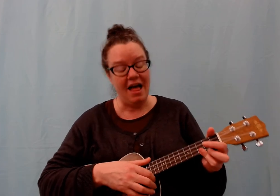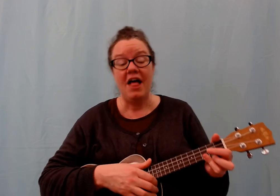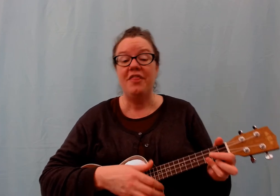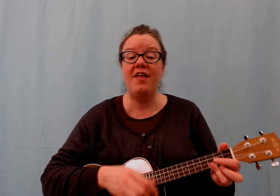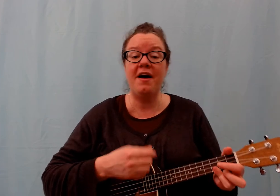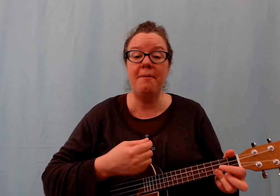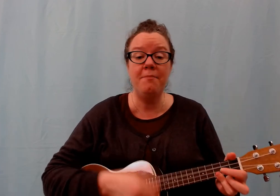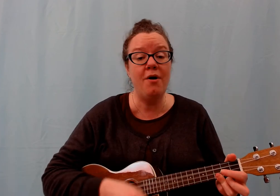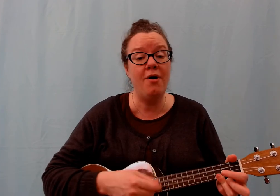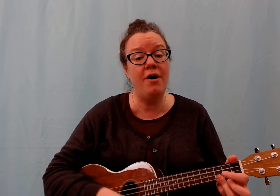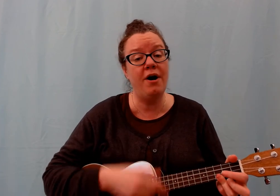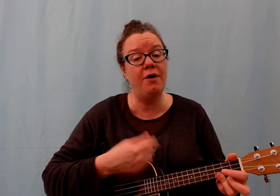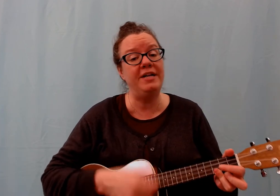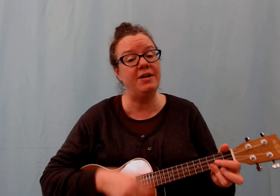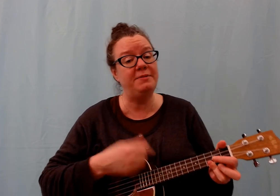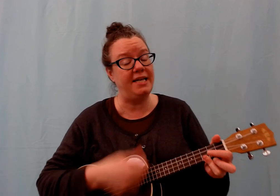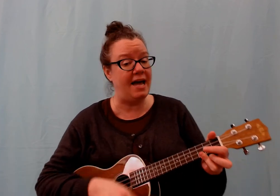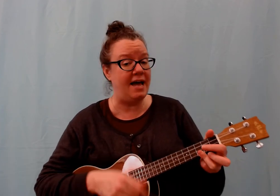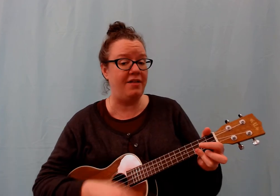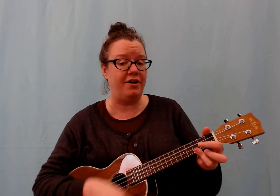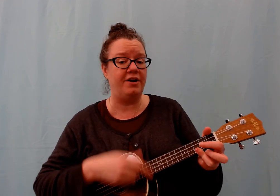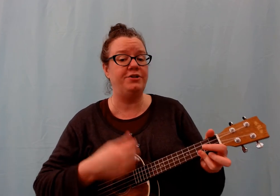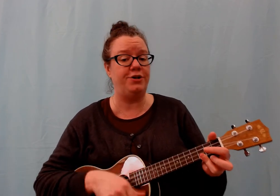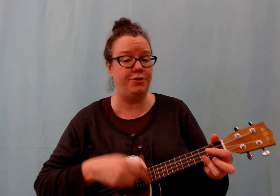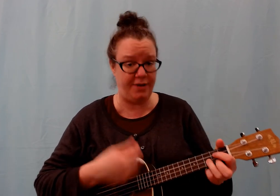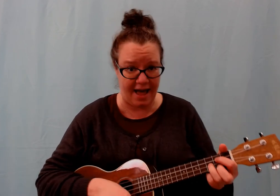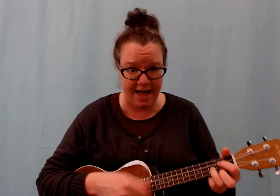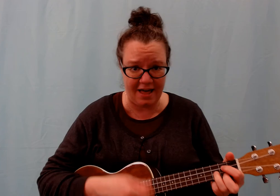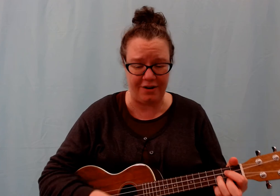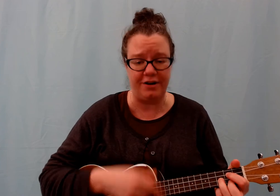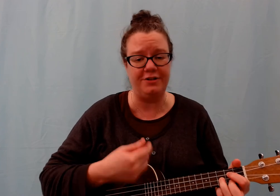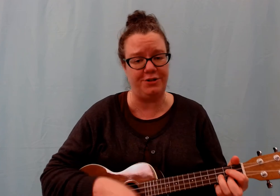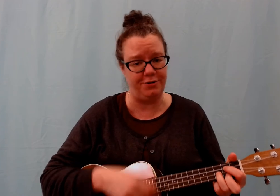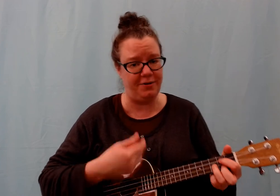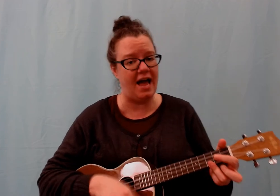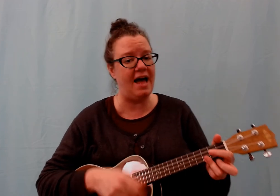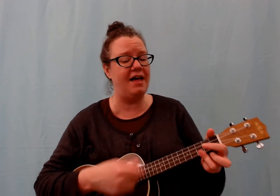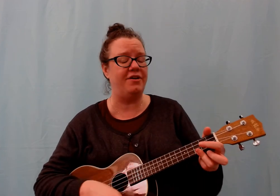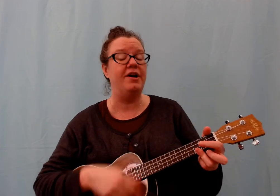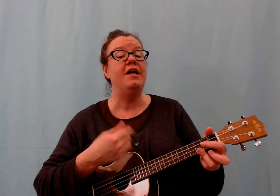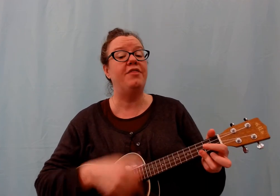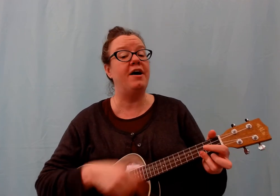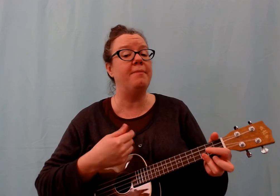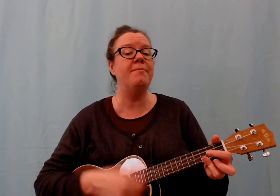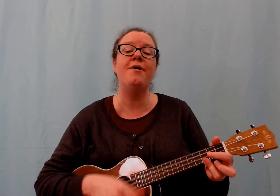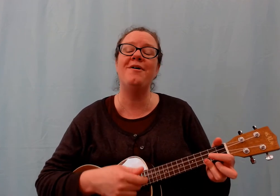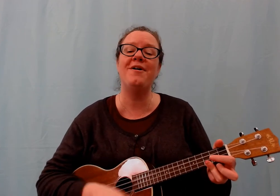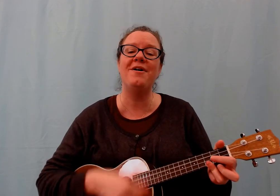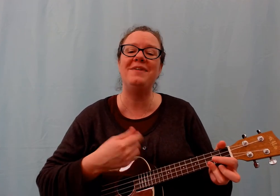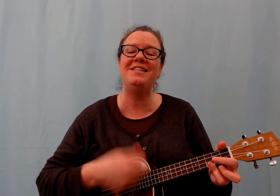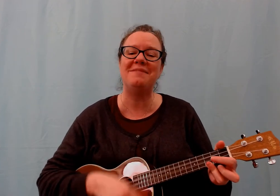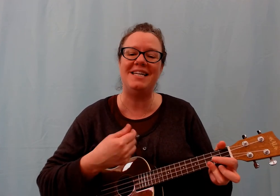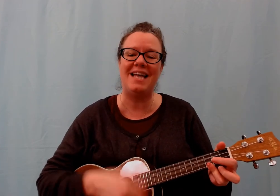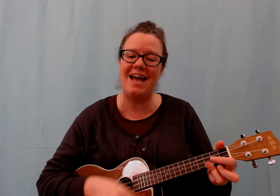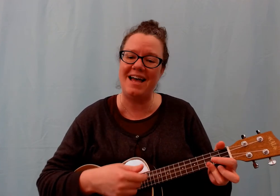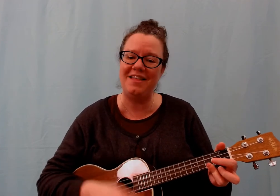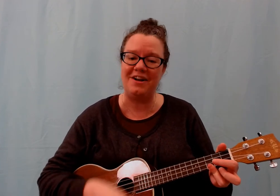The more we jump together, together, together. The more we jump together,